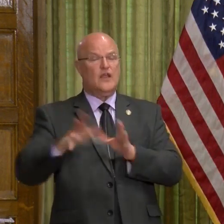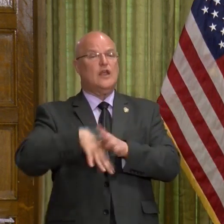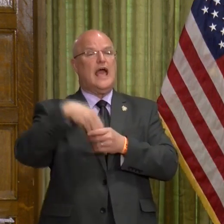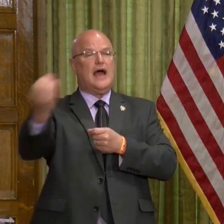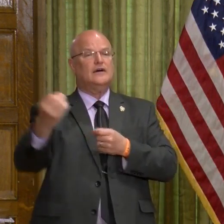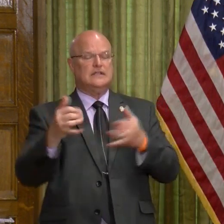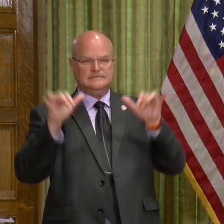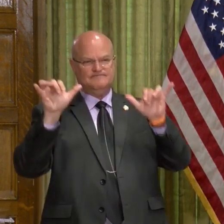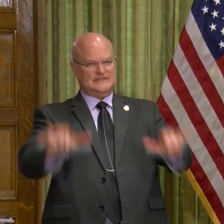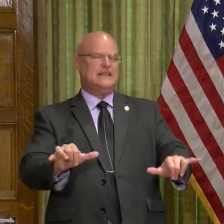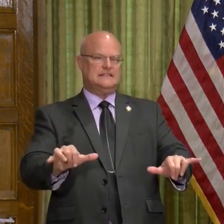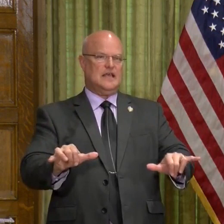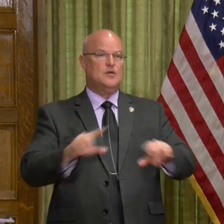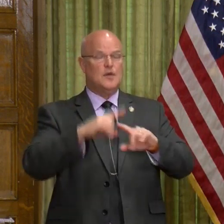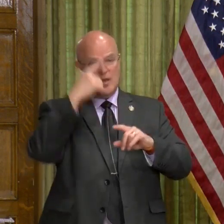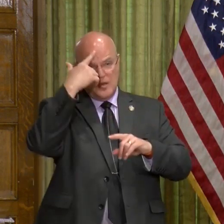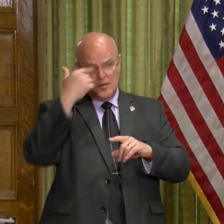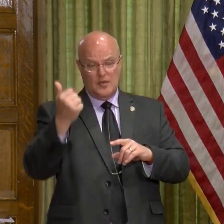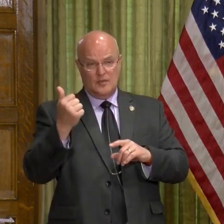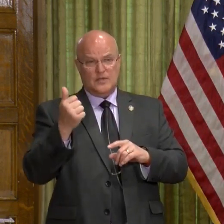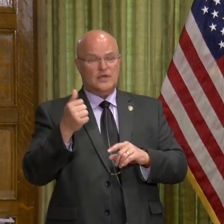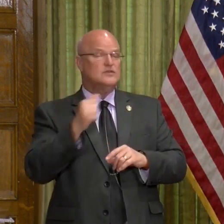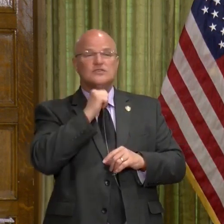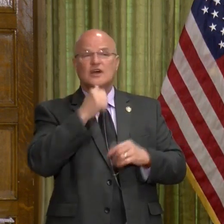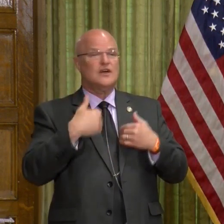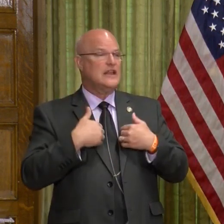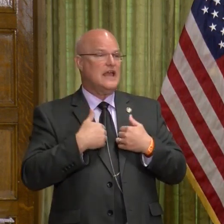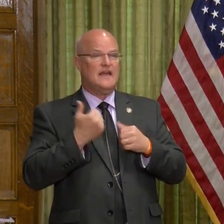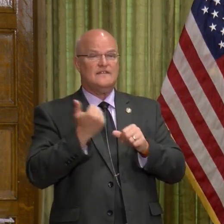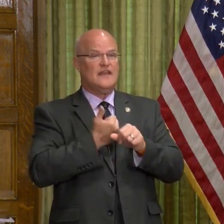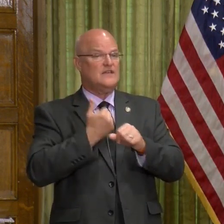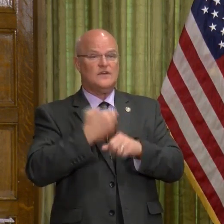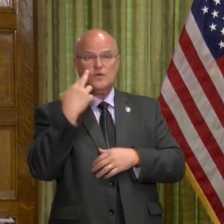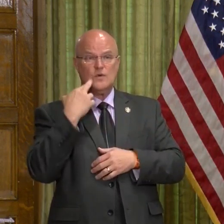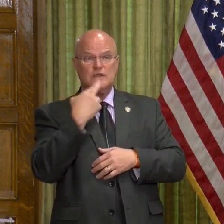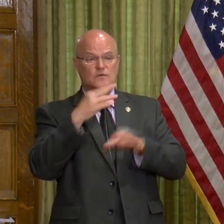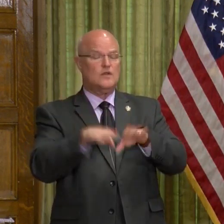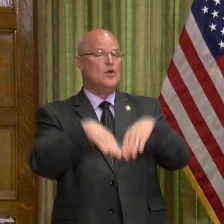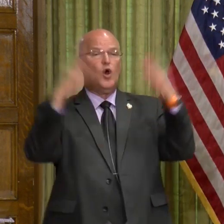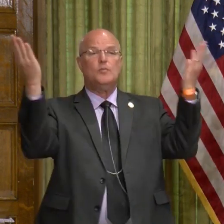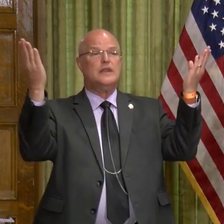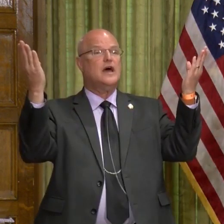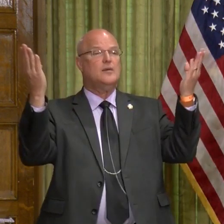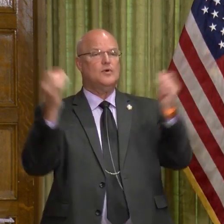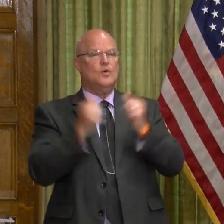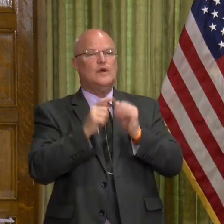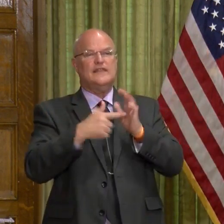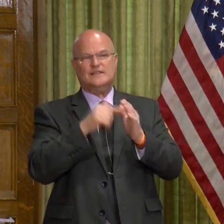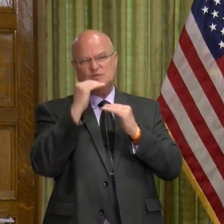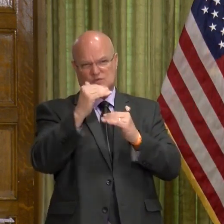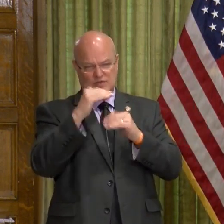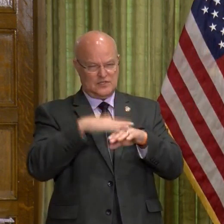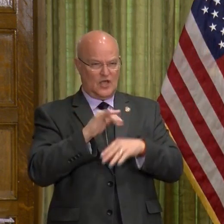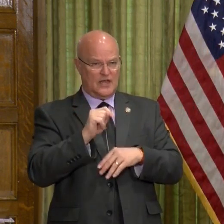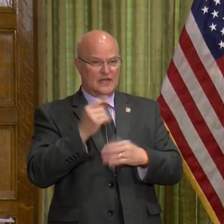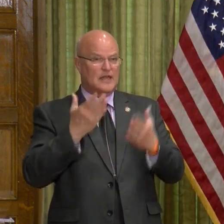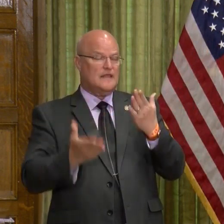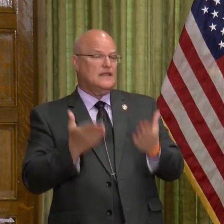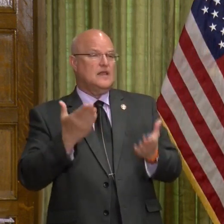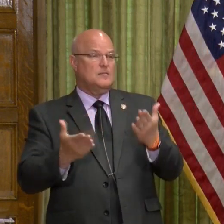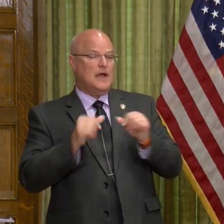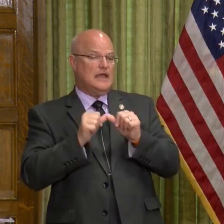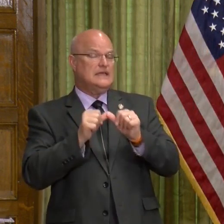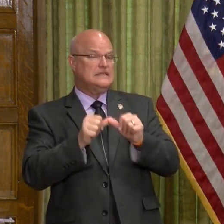would stay the same because you're not going to have every restaurant open up with these restrictions on it. They might